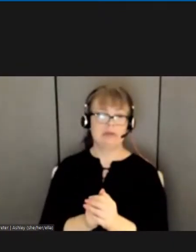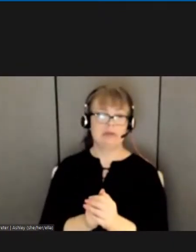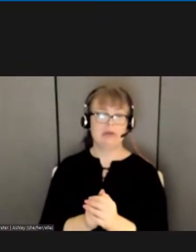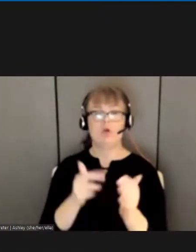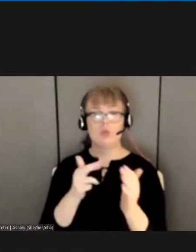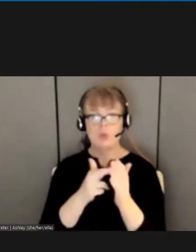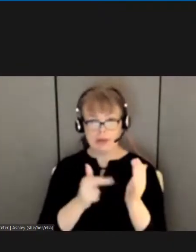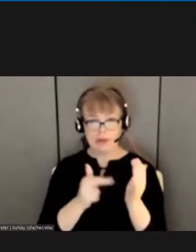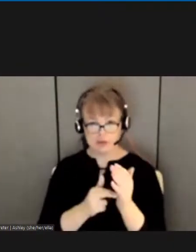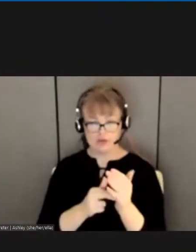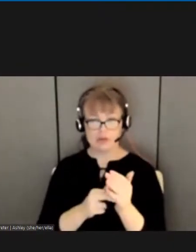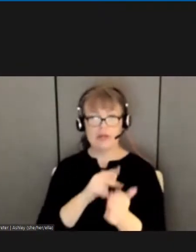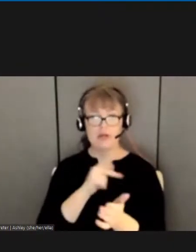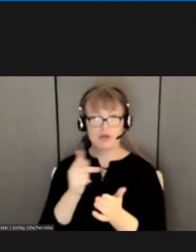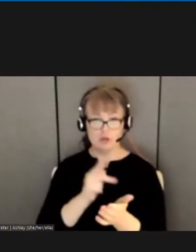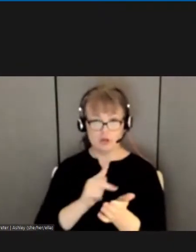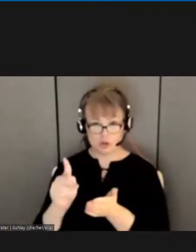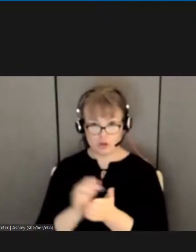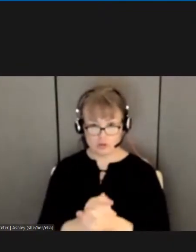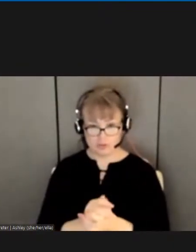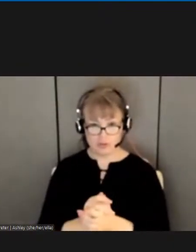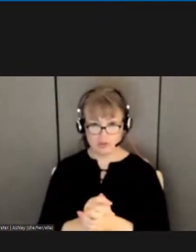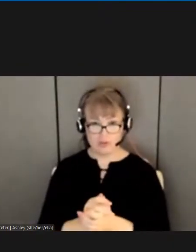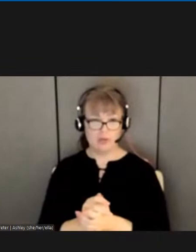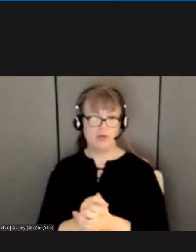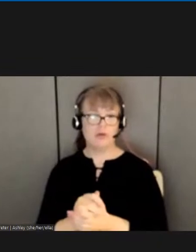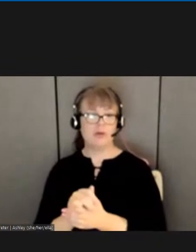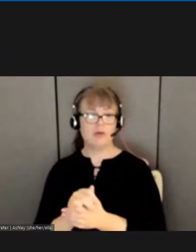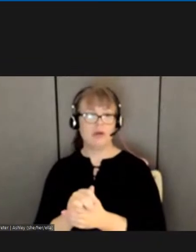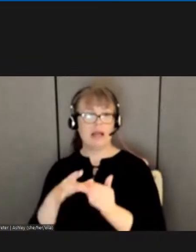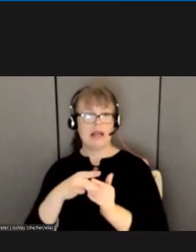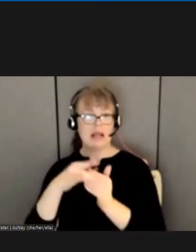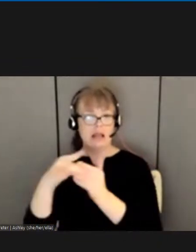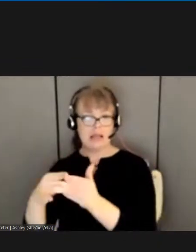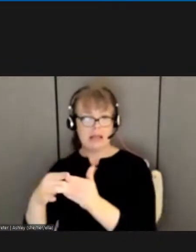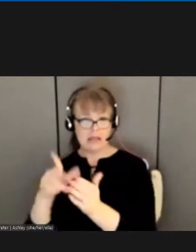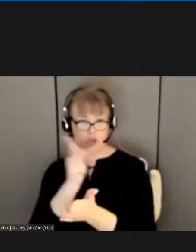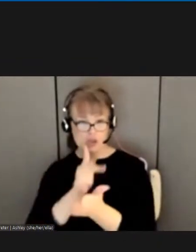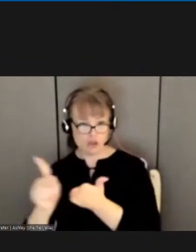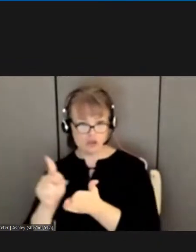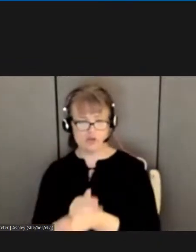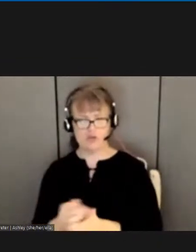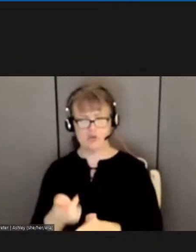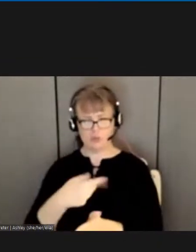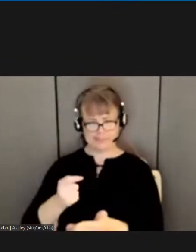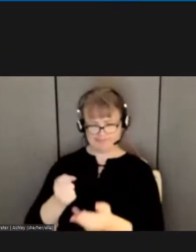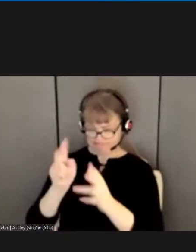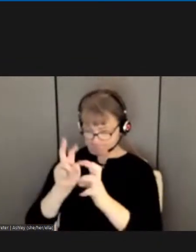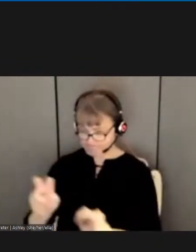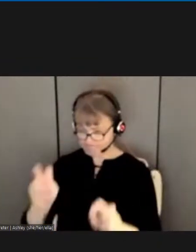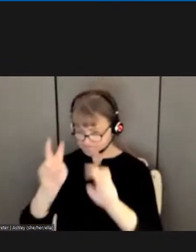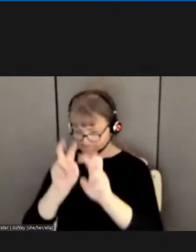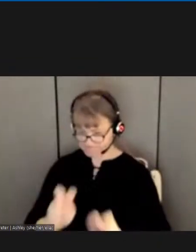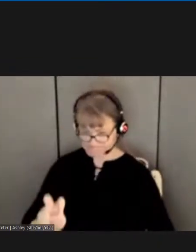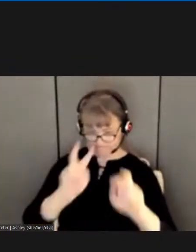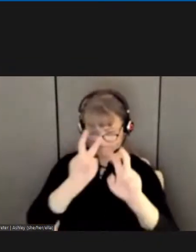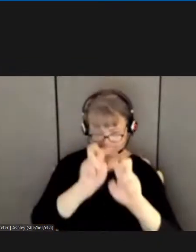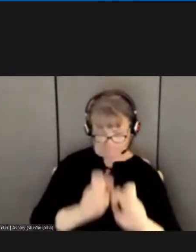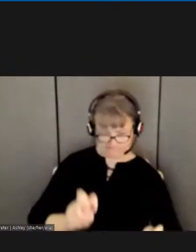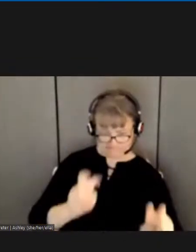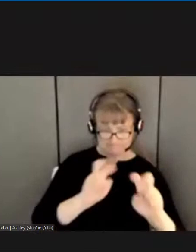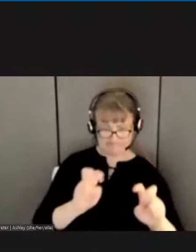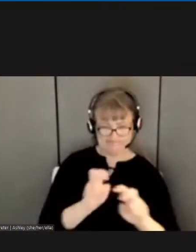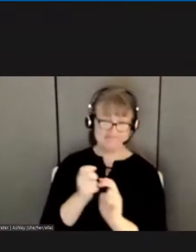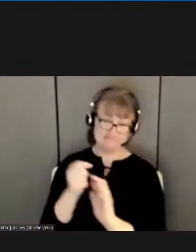clerk. We have looked at lead clerks. We have looked at every single thing you can possibly look at. And we